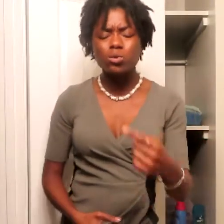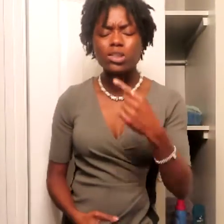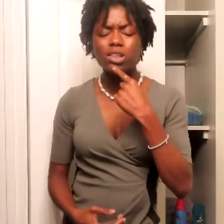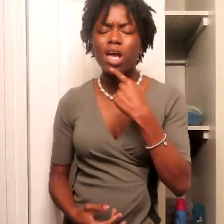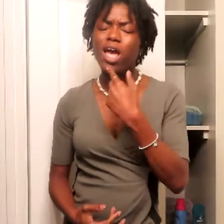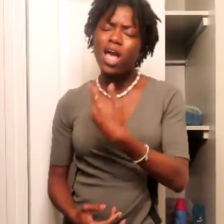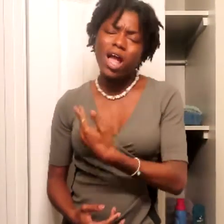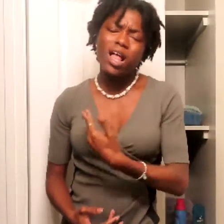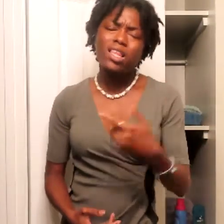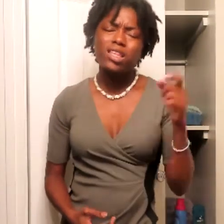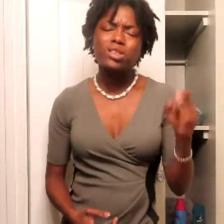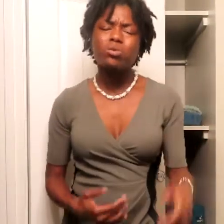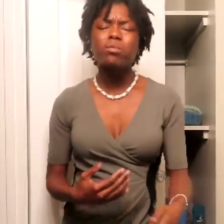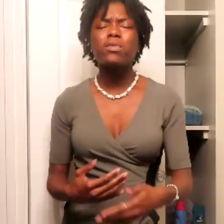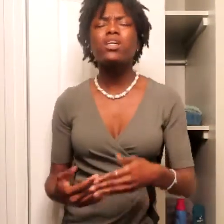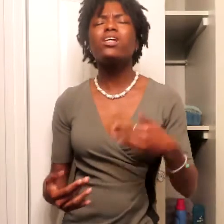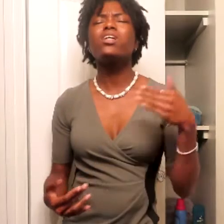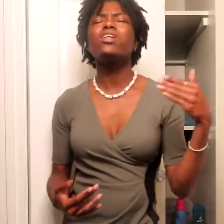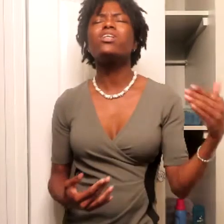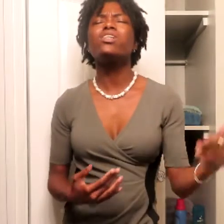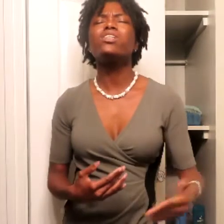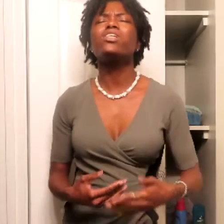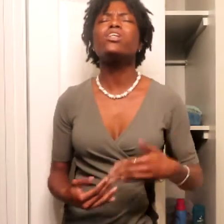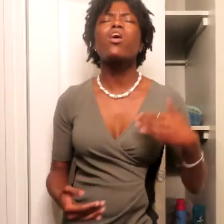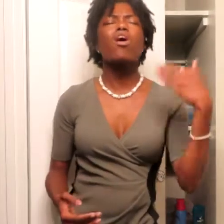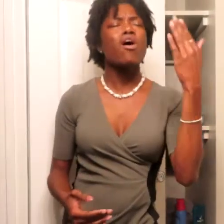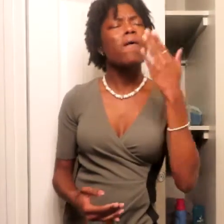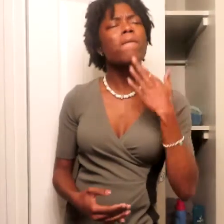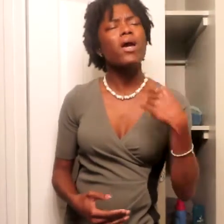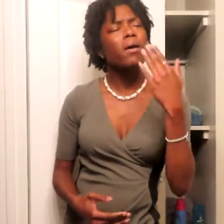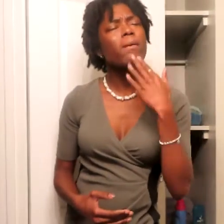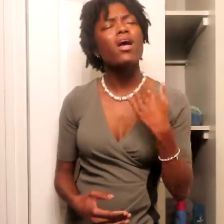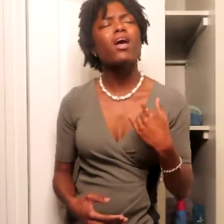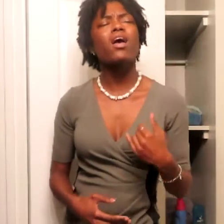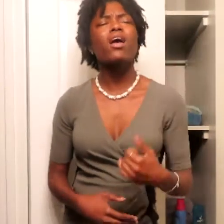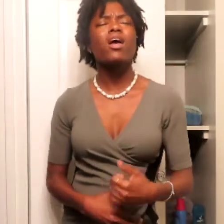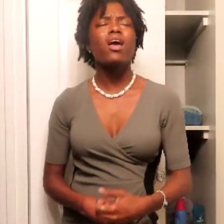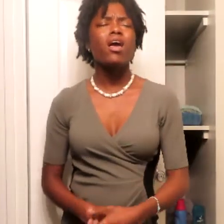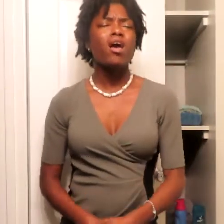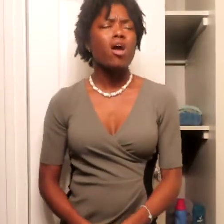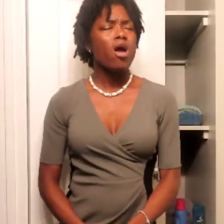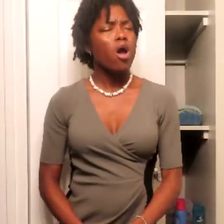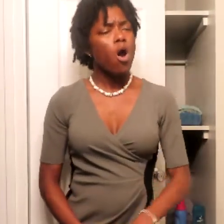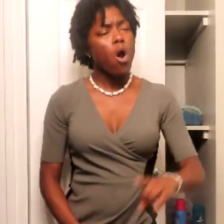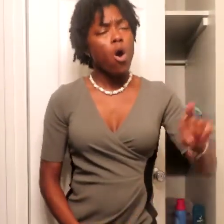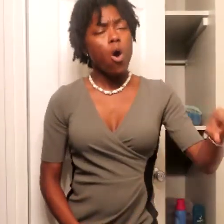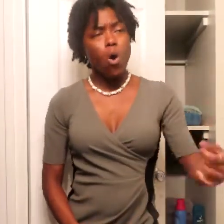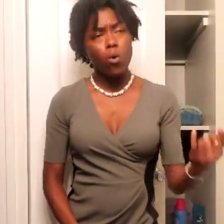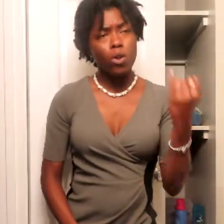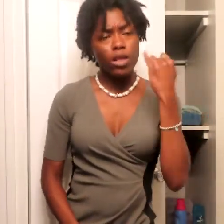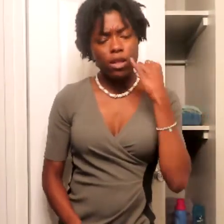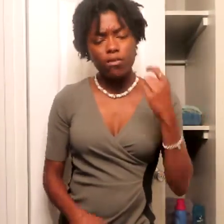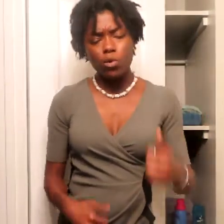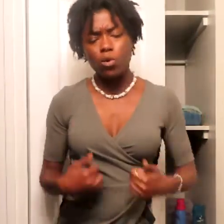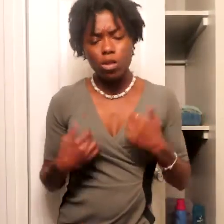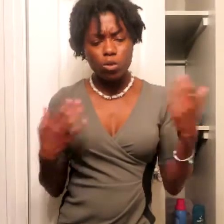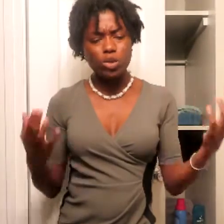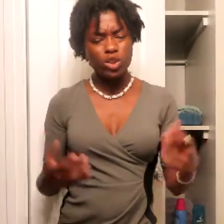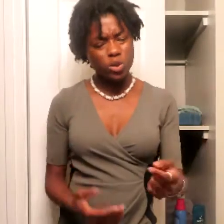say Things would be easier, baby Oh, only if you hear what you